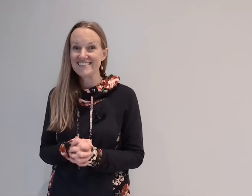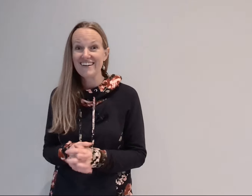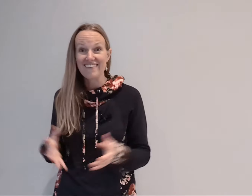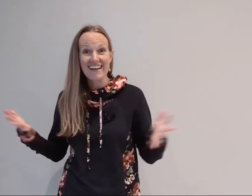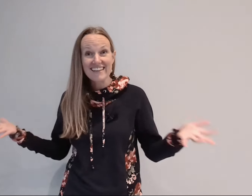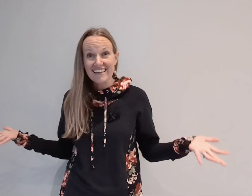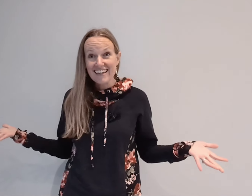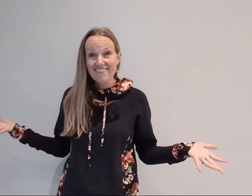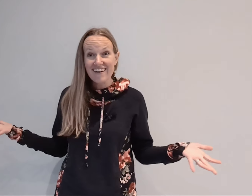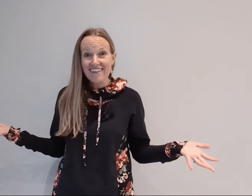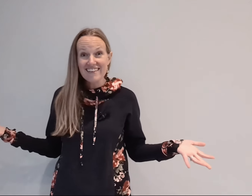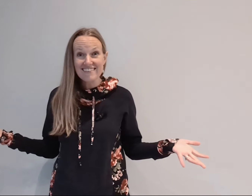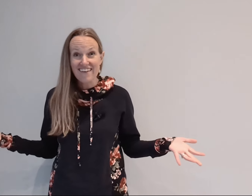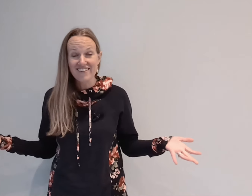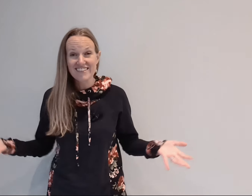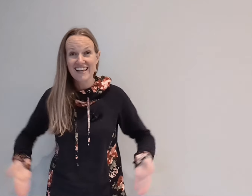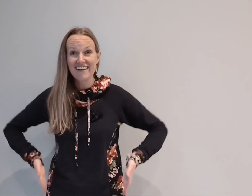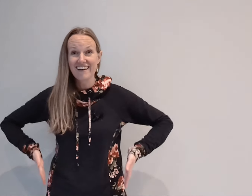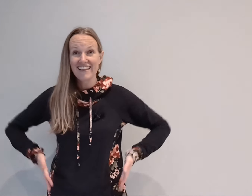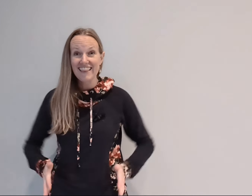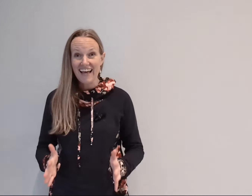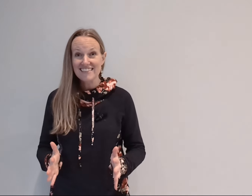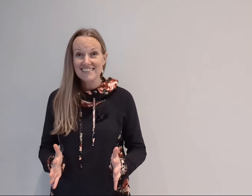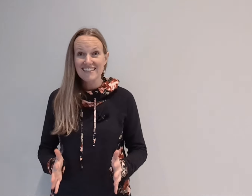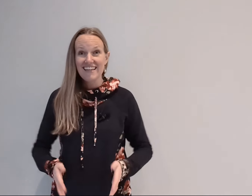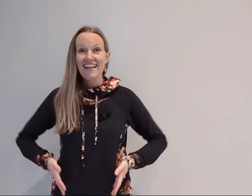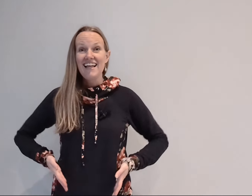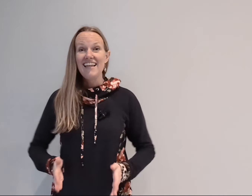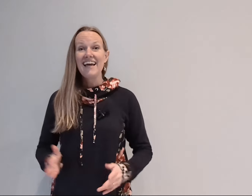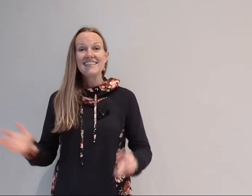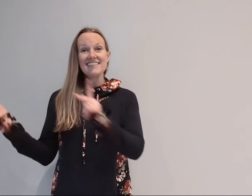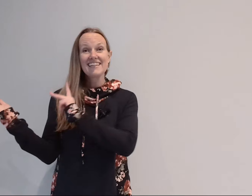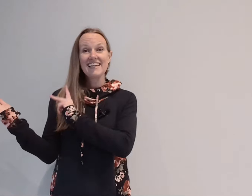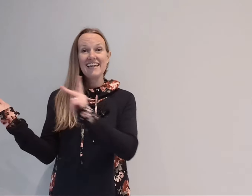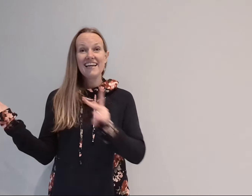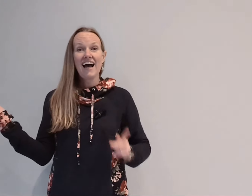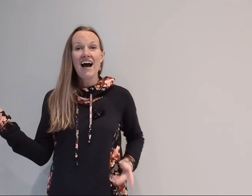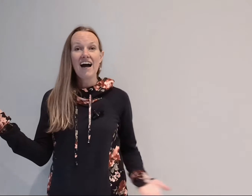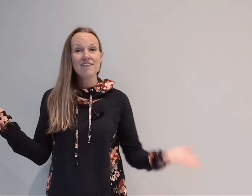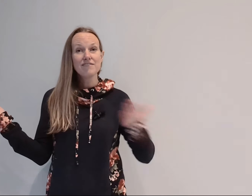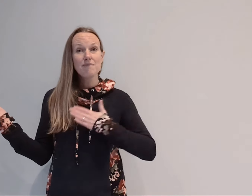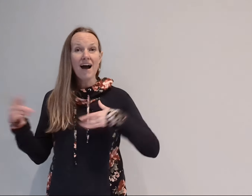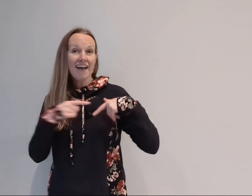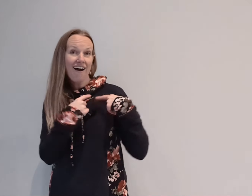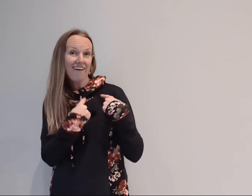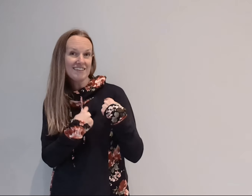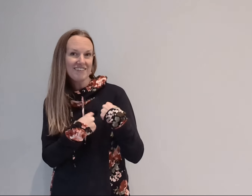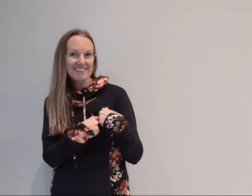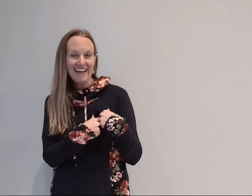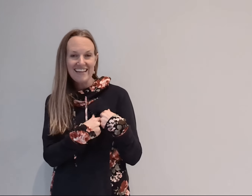so luckily we already learned that first line right let let the king of my heart we learned that